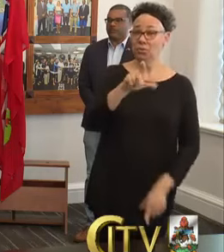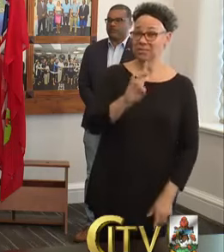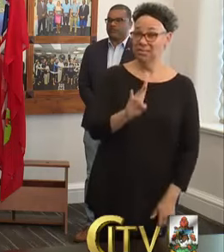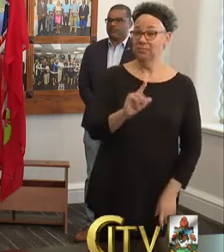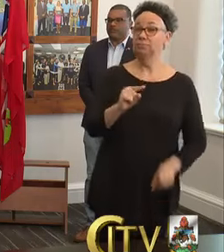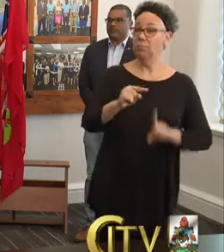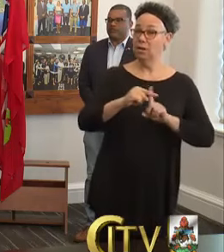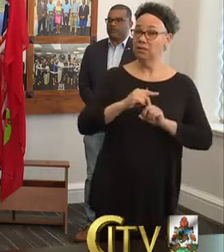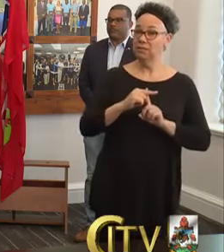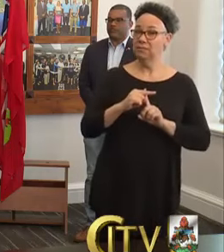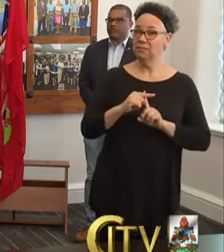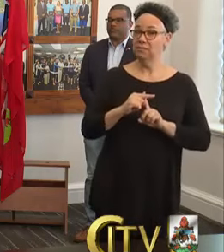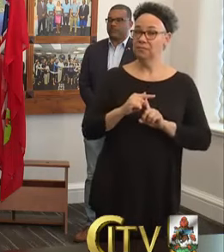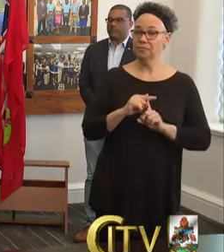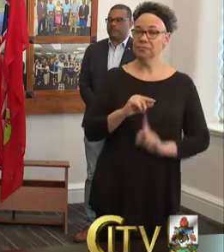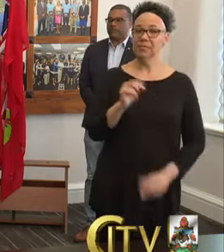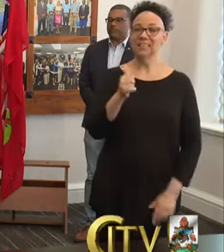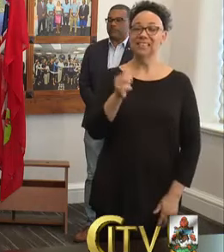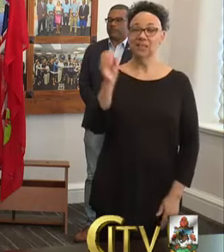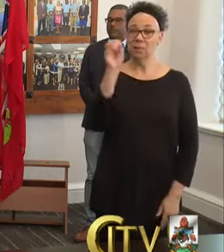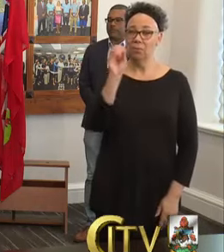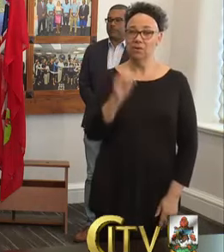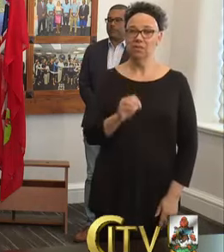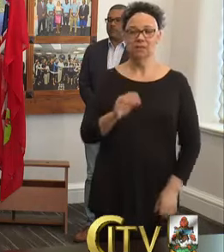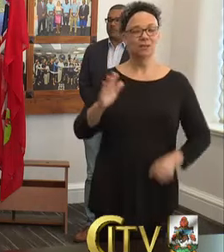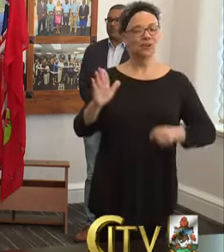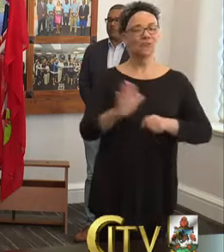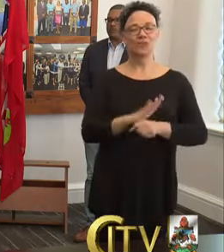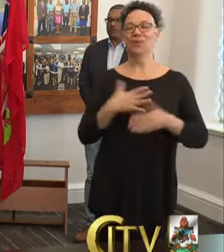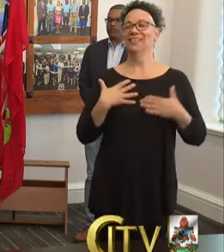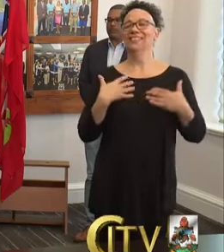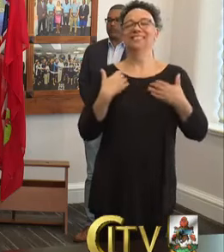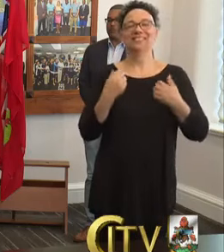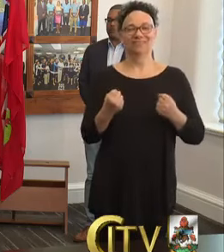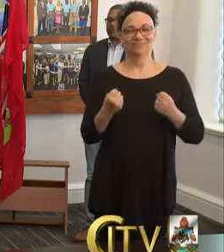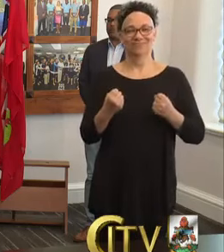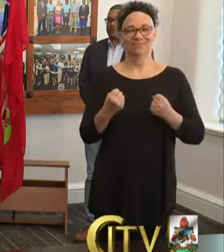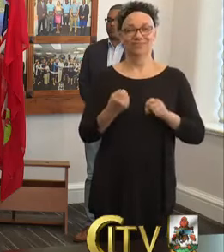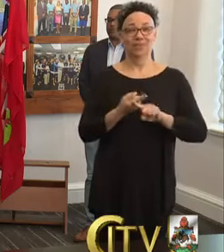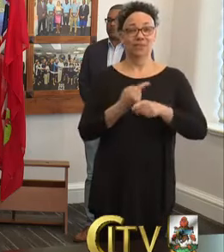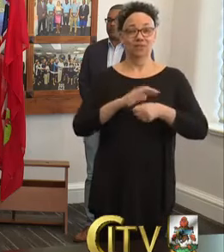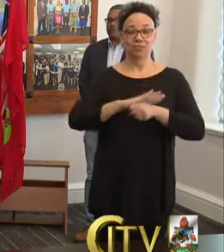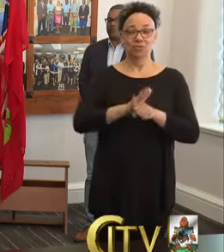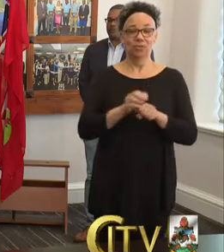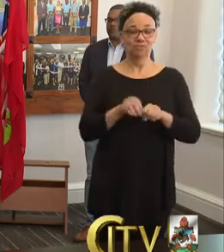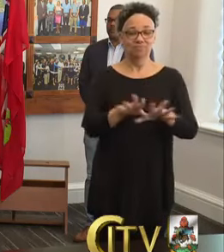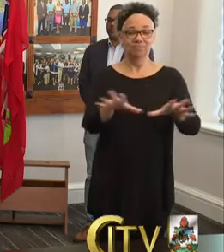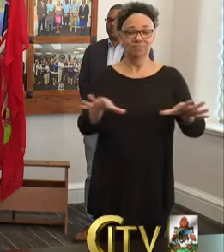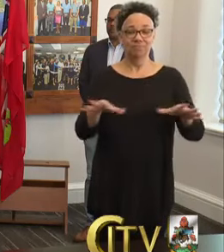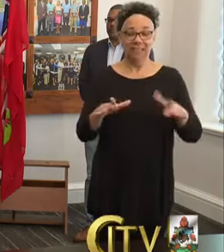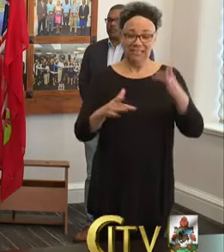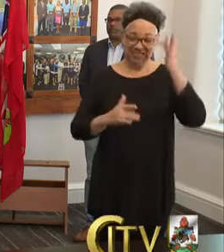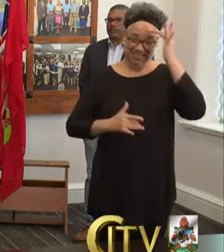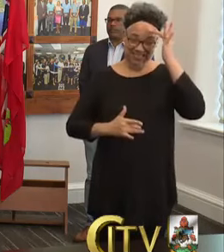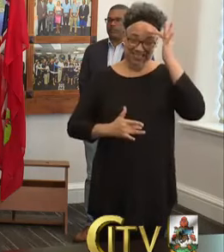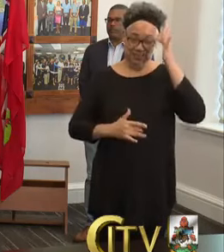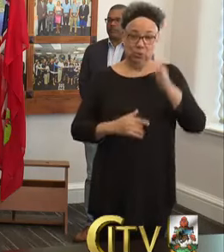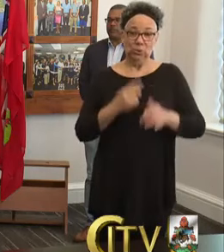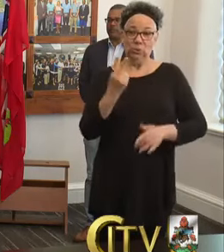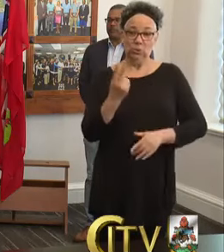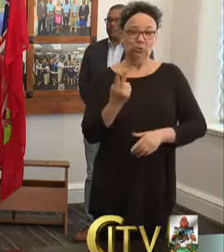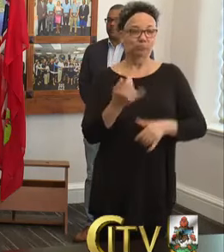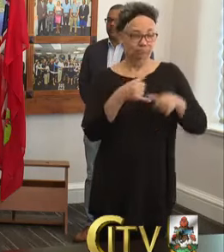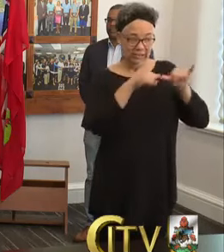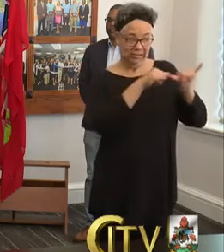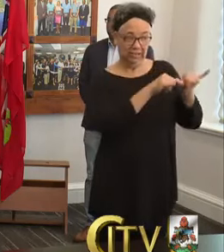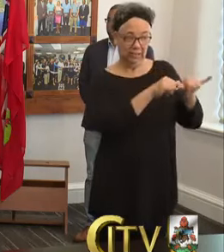that we have, it is 10 persons have fully recovered from their COVID-19 infection to remain hospitalized